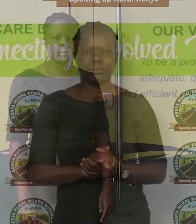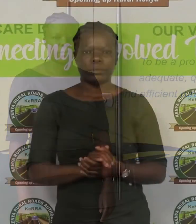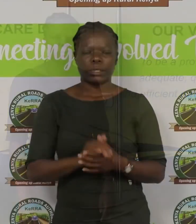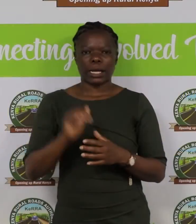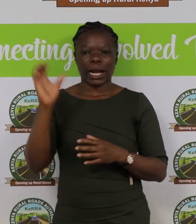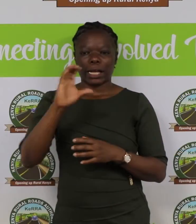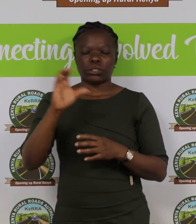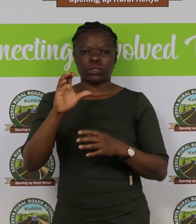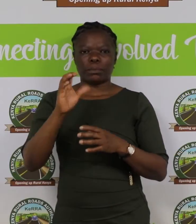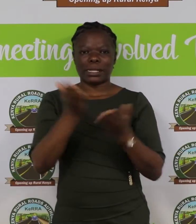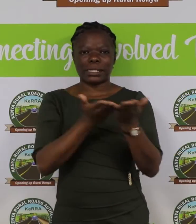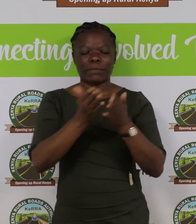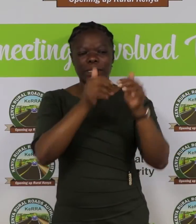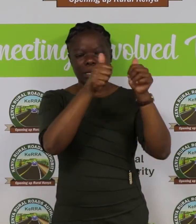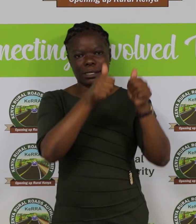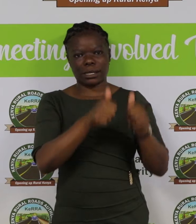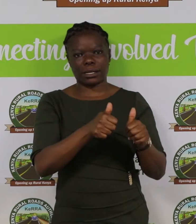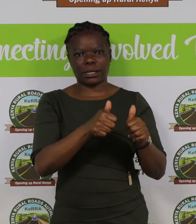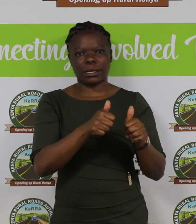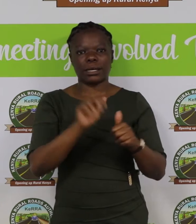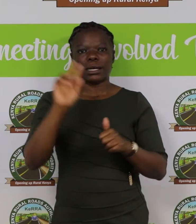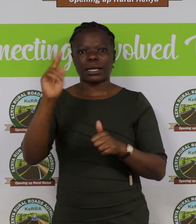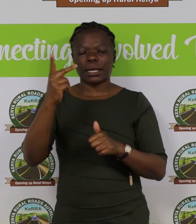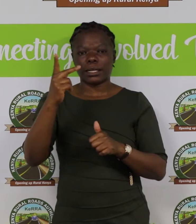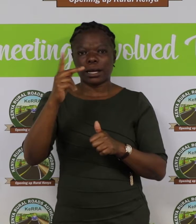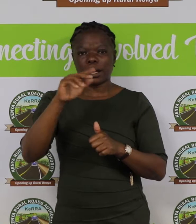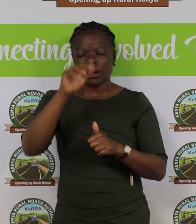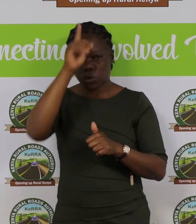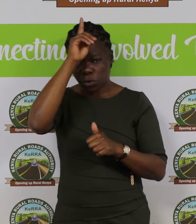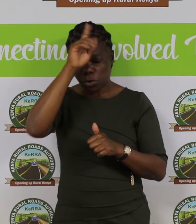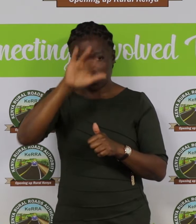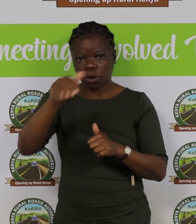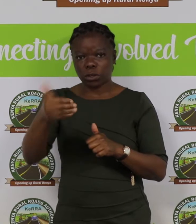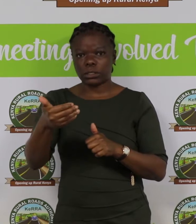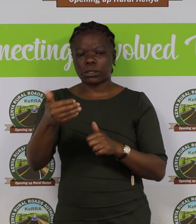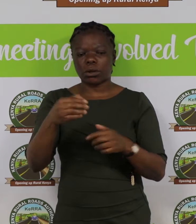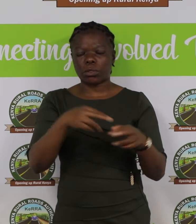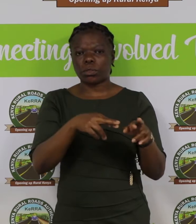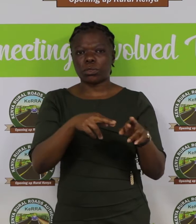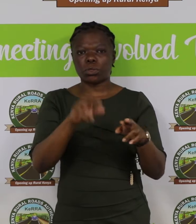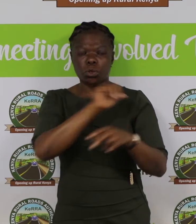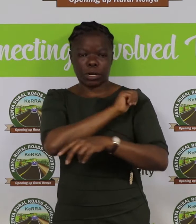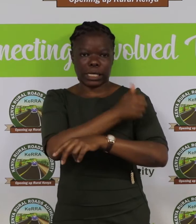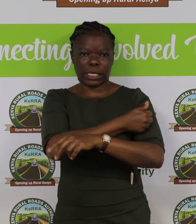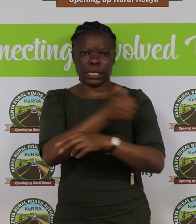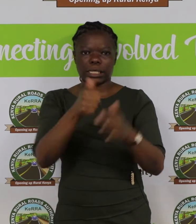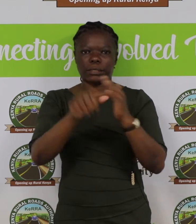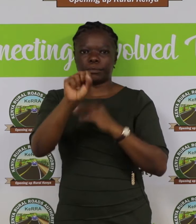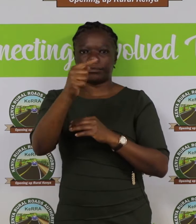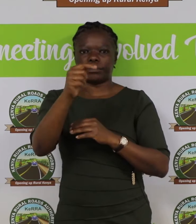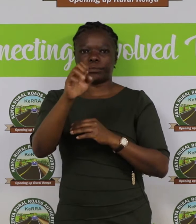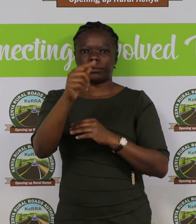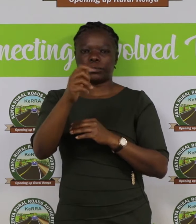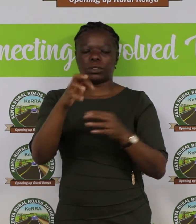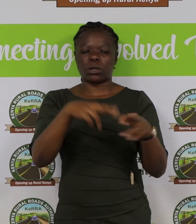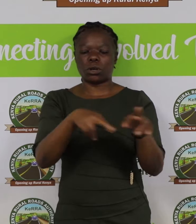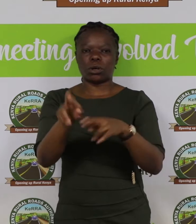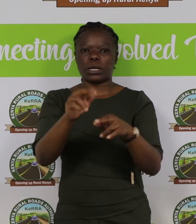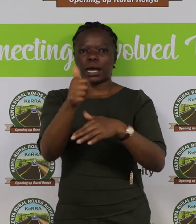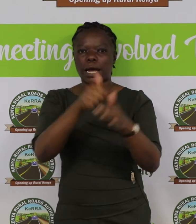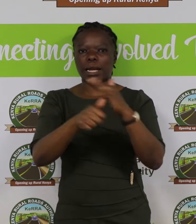Customer Service Charter. The Kenya Rural Roads Authority is a state road agency under the Ministry of Transport,